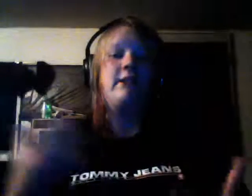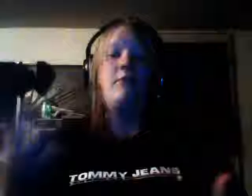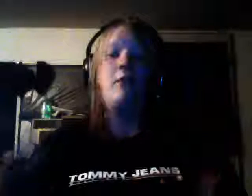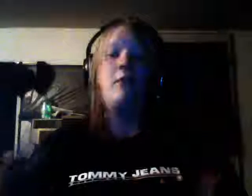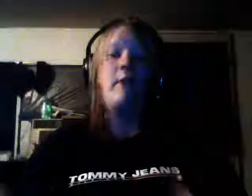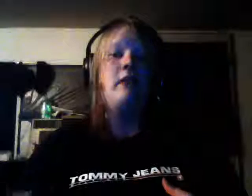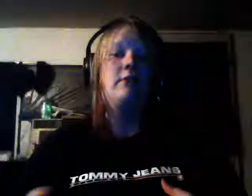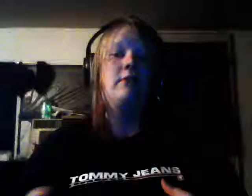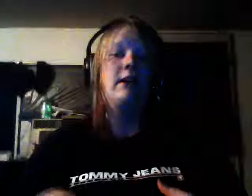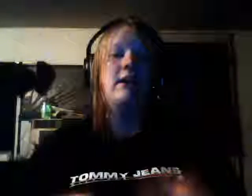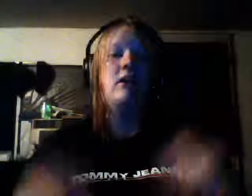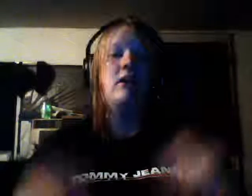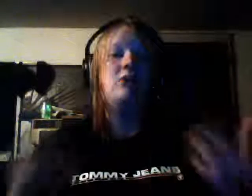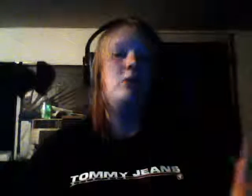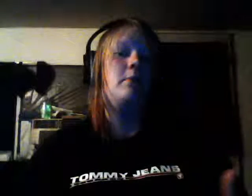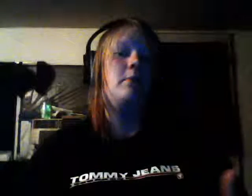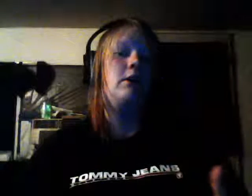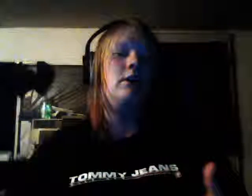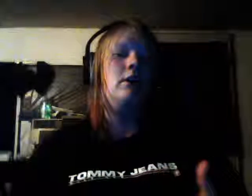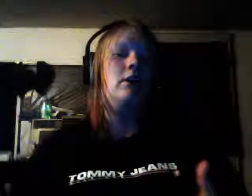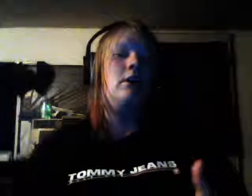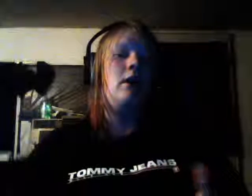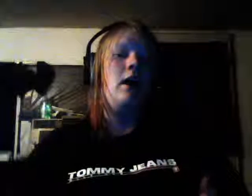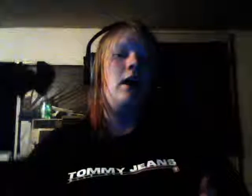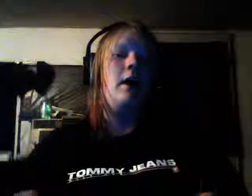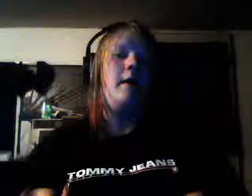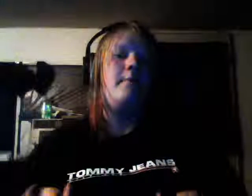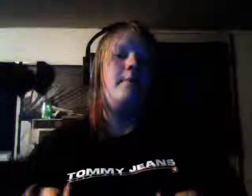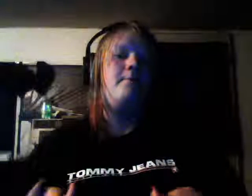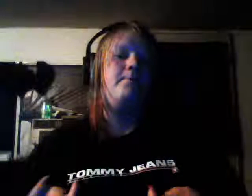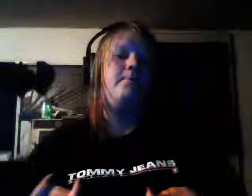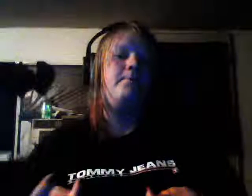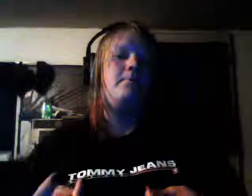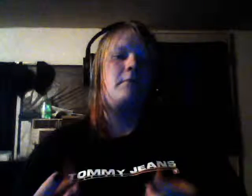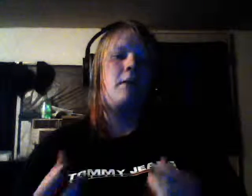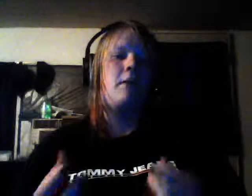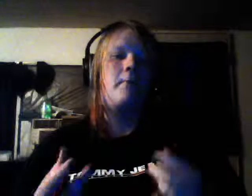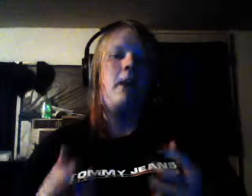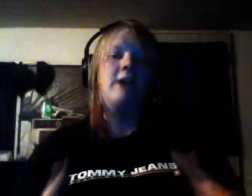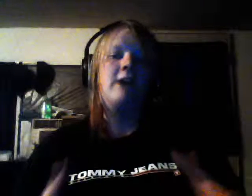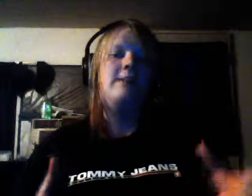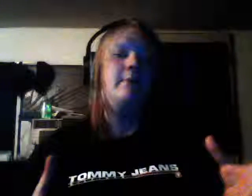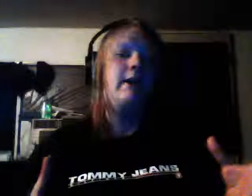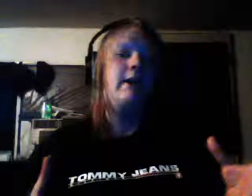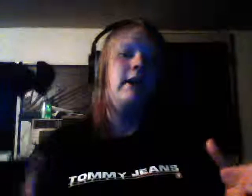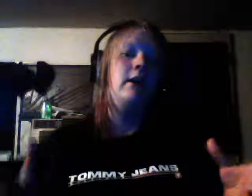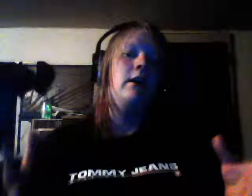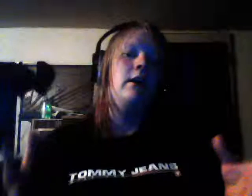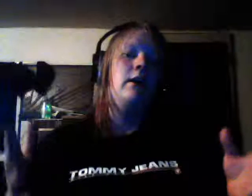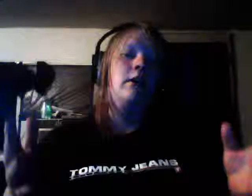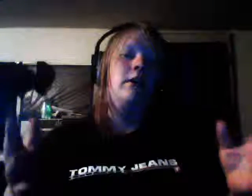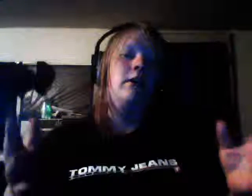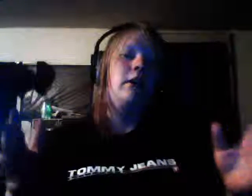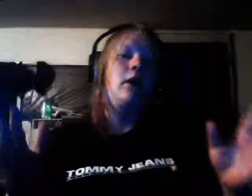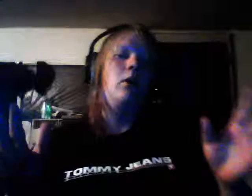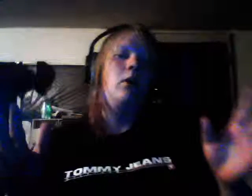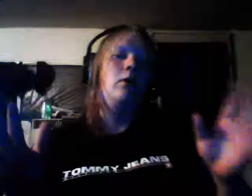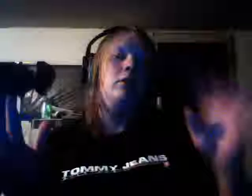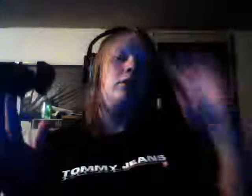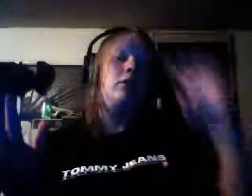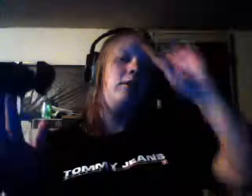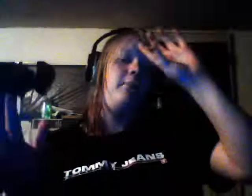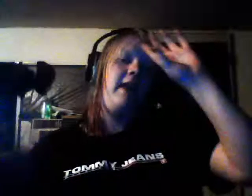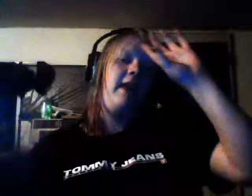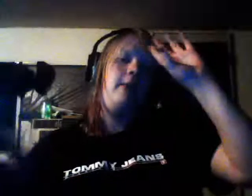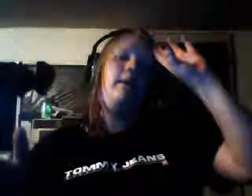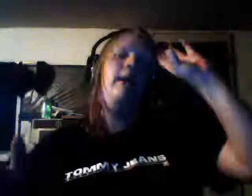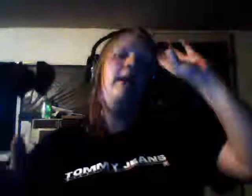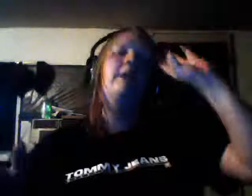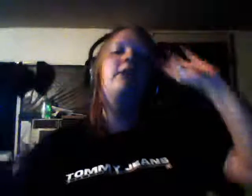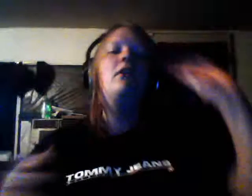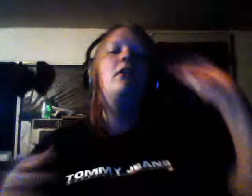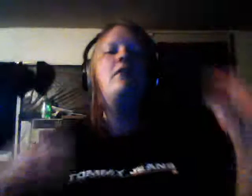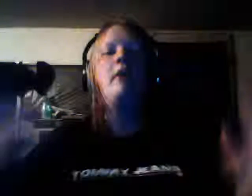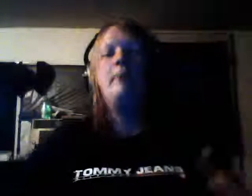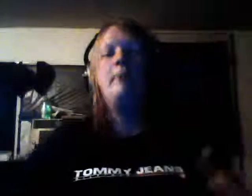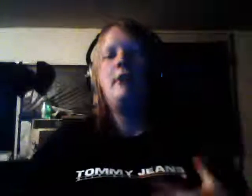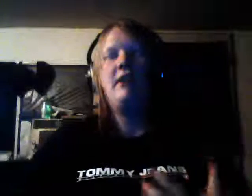will come out like in October um possibly you know maybe into November even